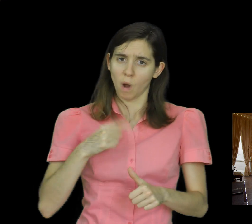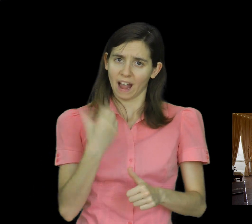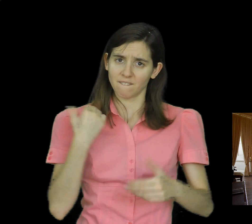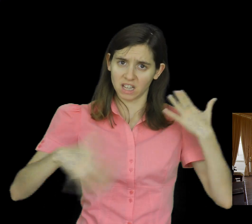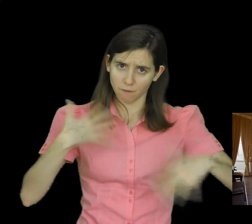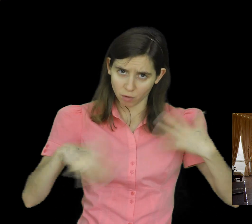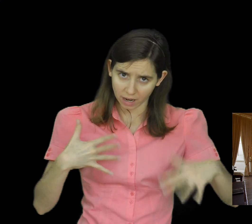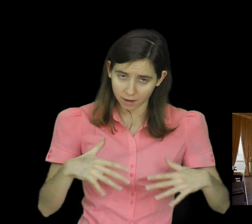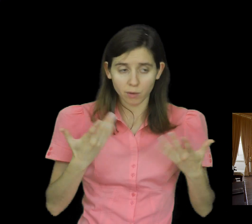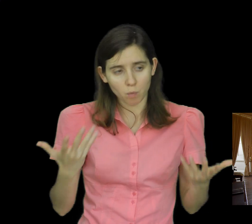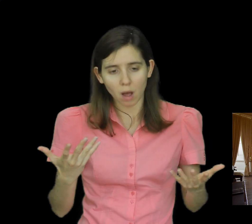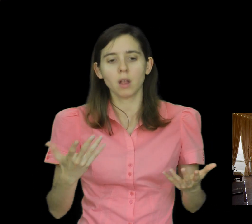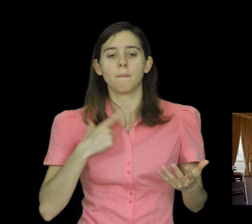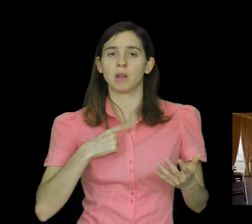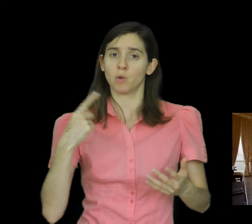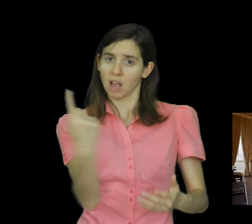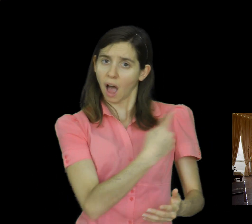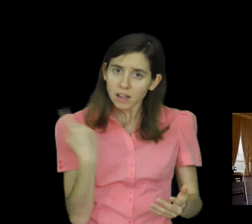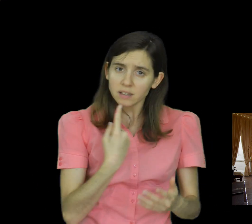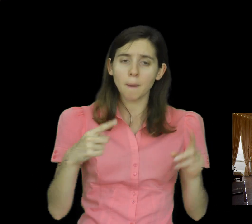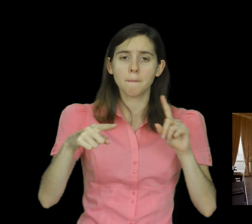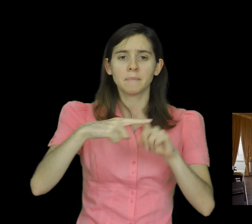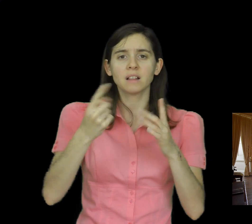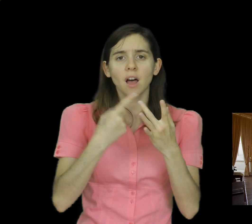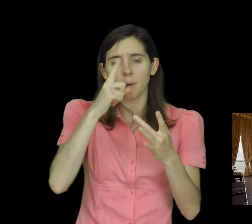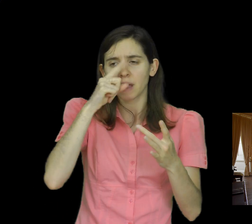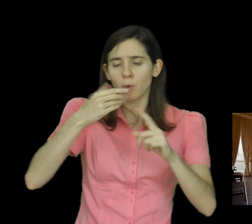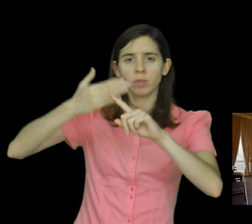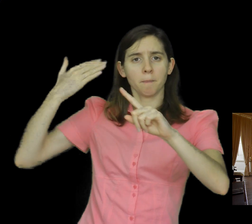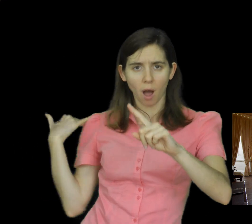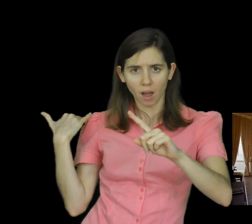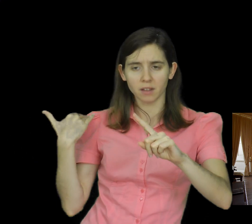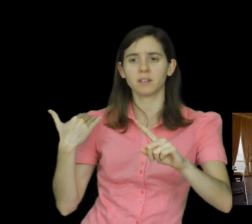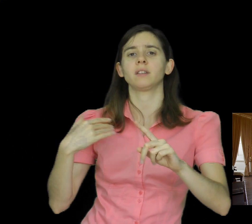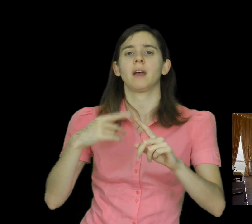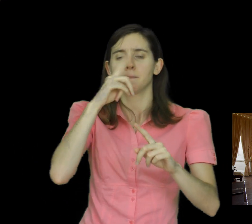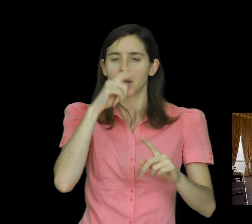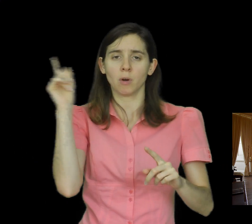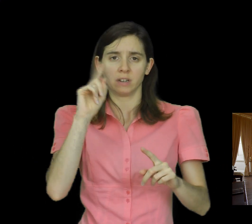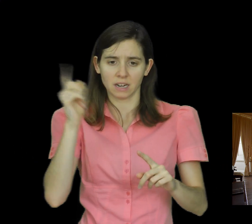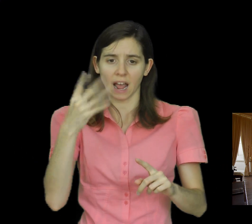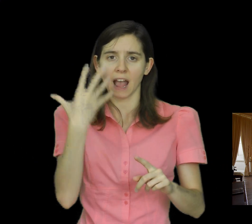beings, in the past and in the present, have chosen evil, and suffering is the result.